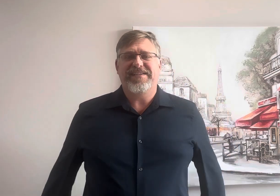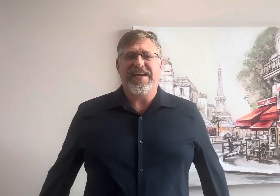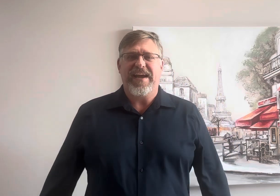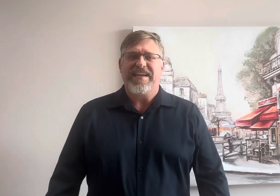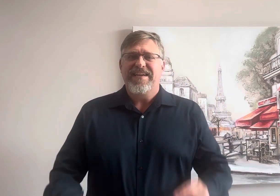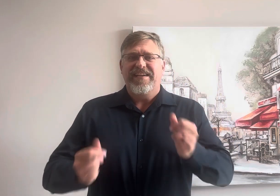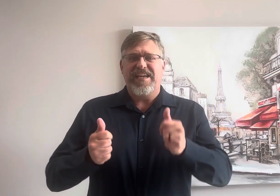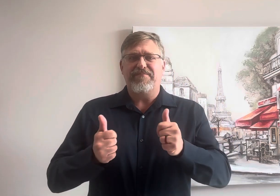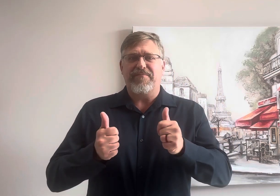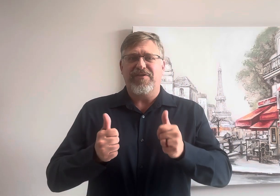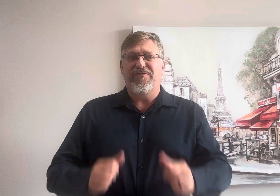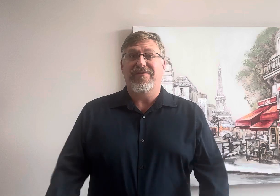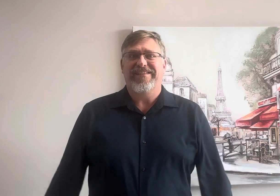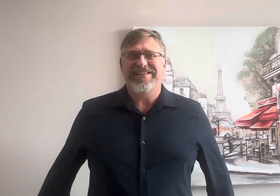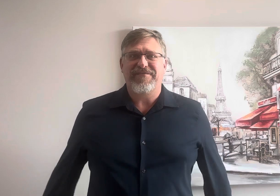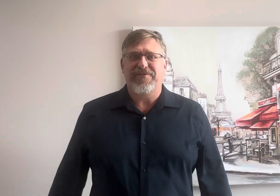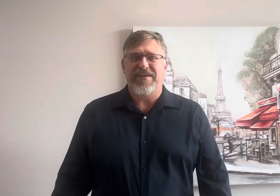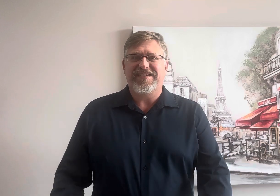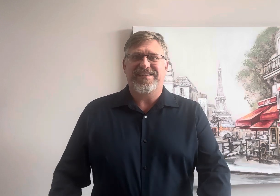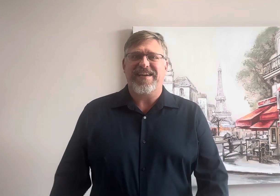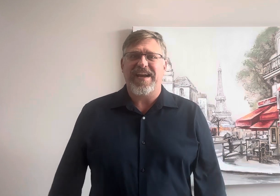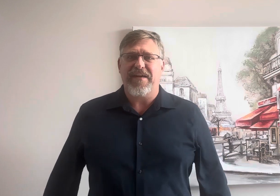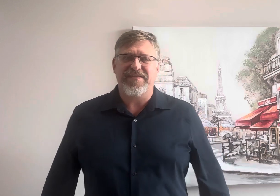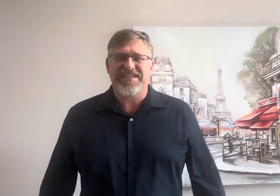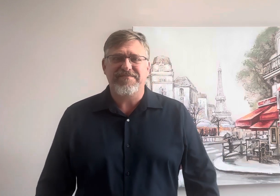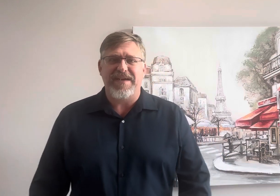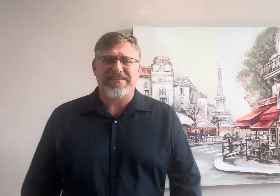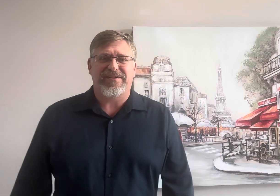day keep up the good work let's have a great second half of the semester